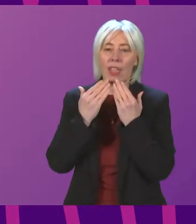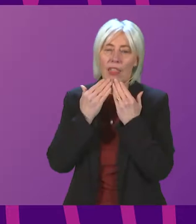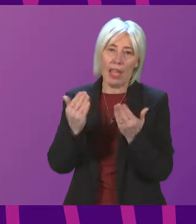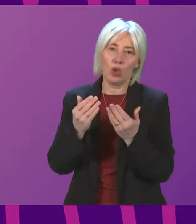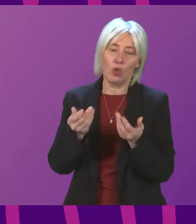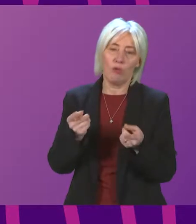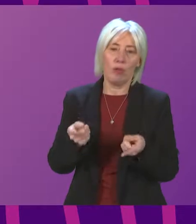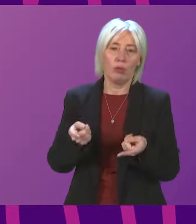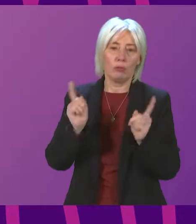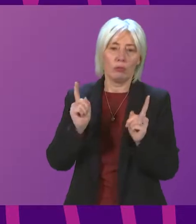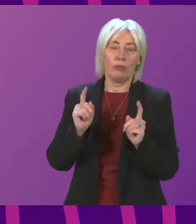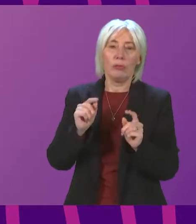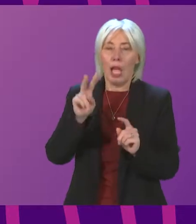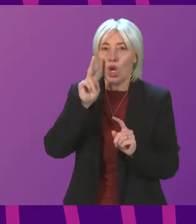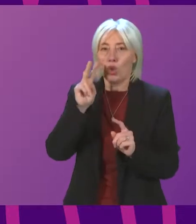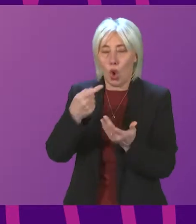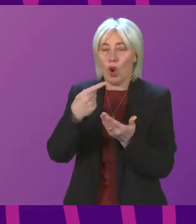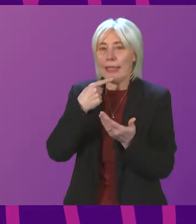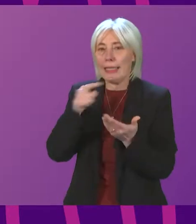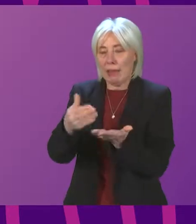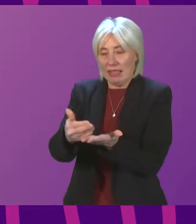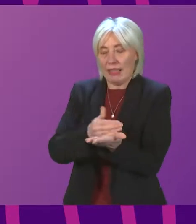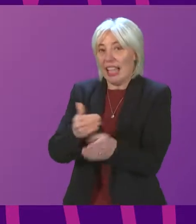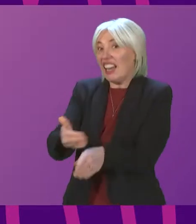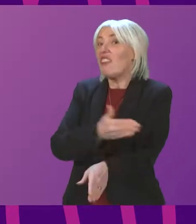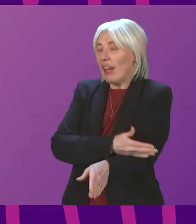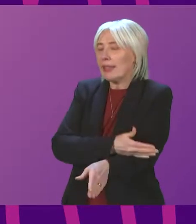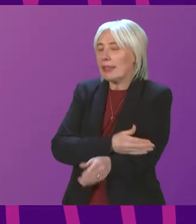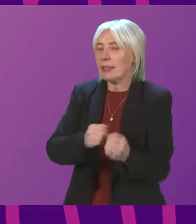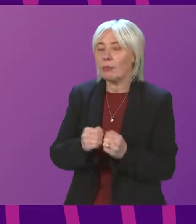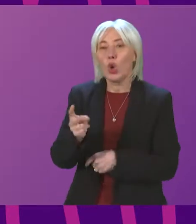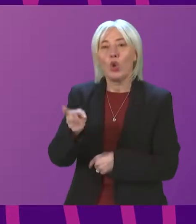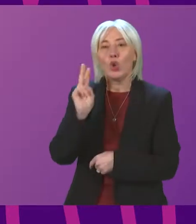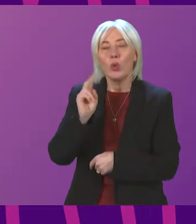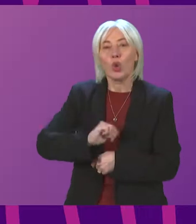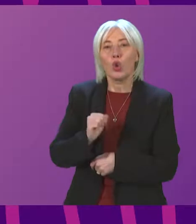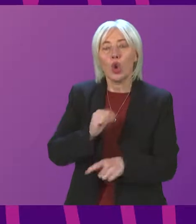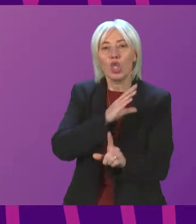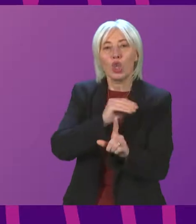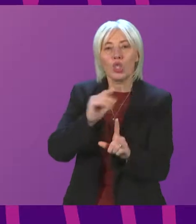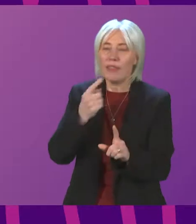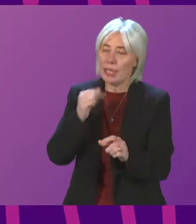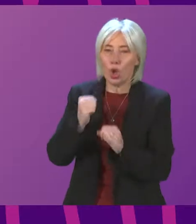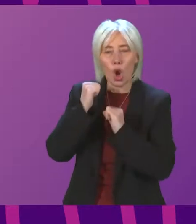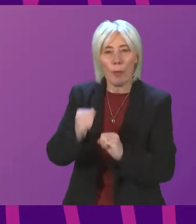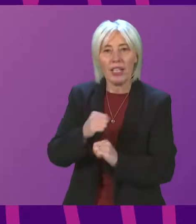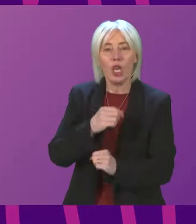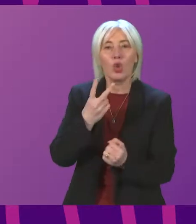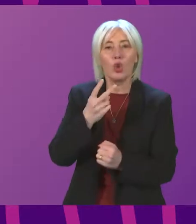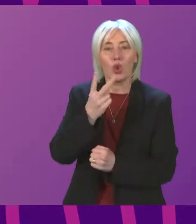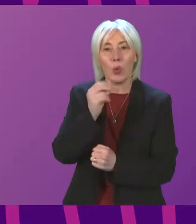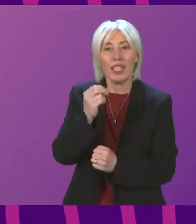Secretary for advanced sight of her statement. Two weeks ago, the Scottish Conservatives called for this Government to commit to the 2022